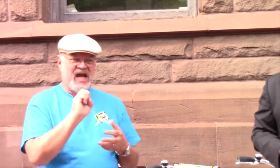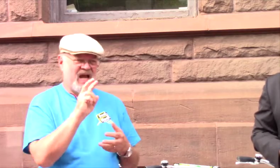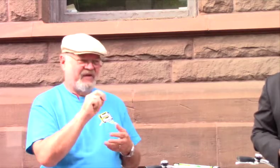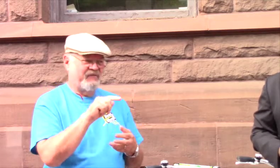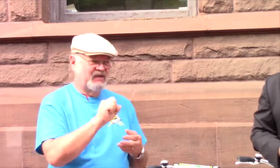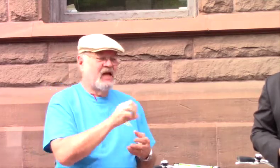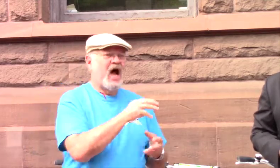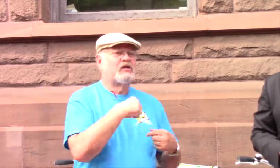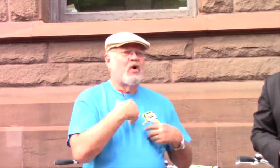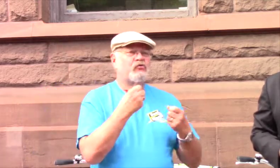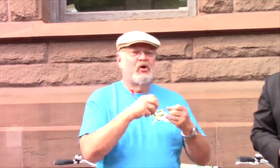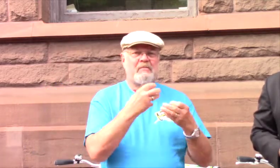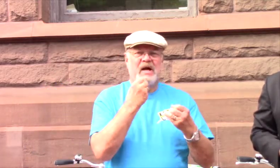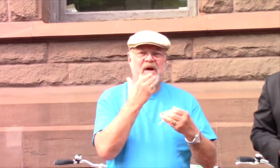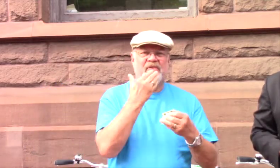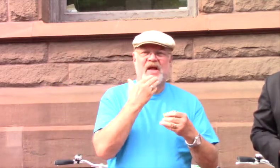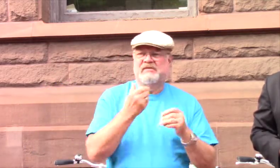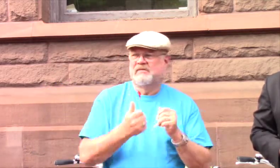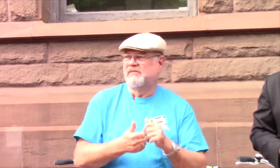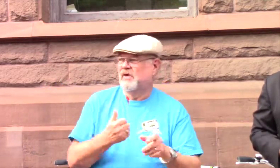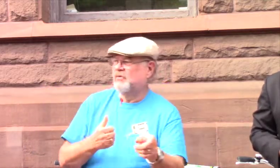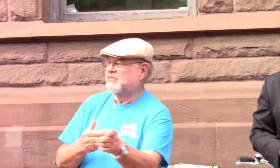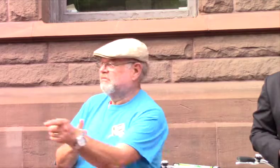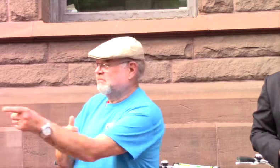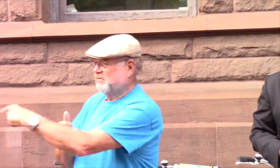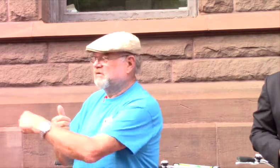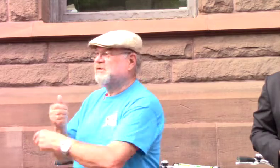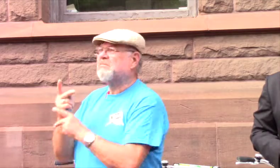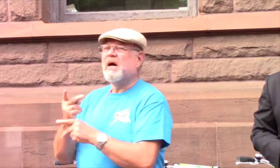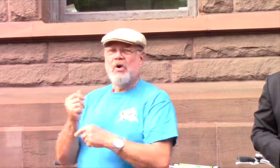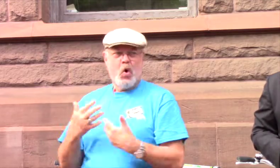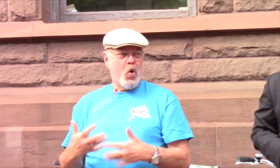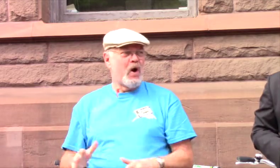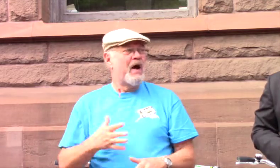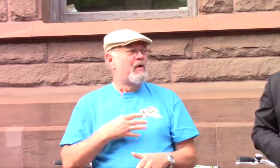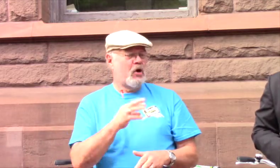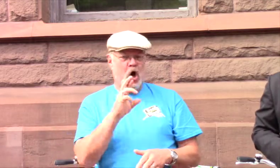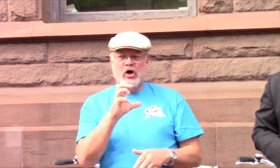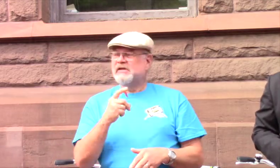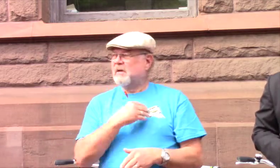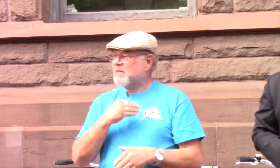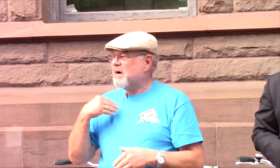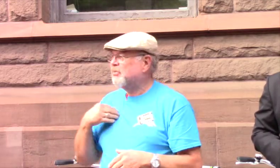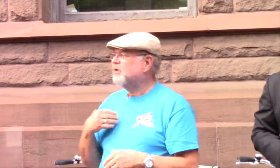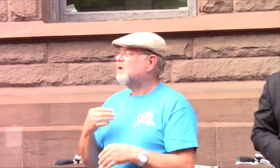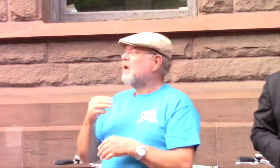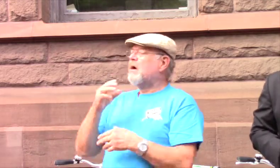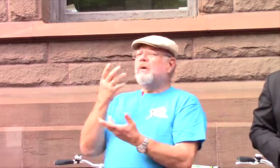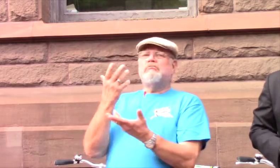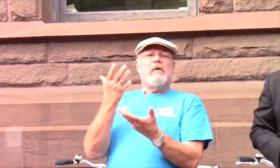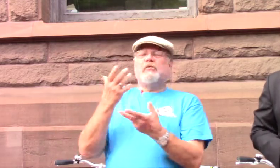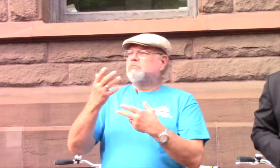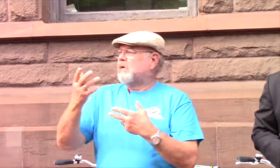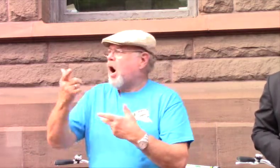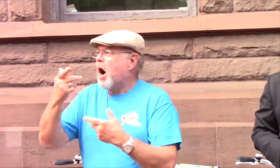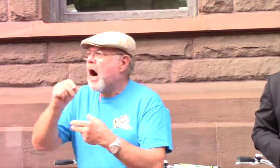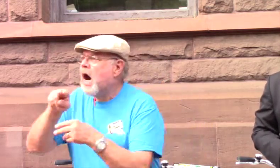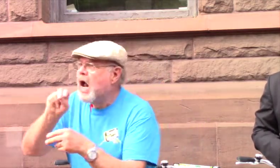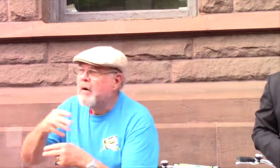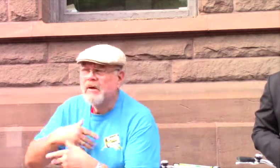Week events. And we have many thanks to pass to all of you. For all of you who are Recreation Club members,